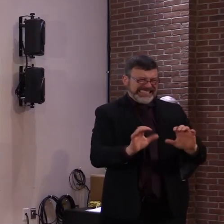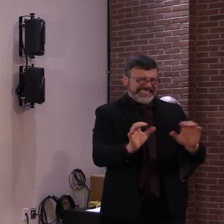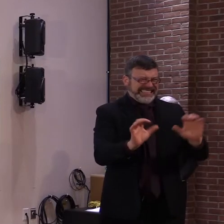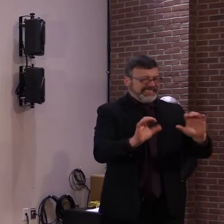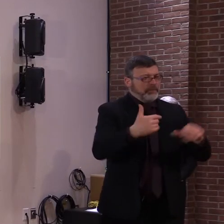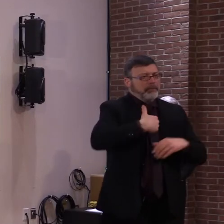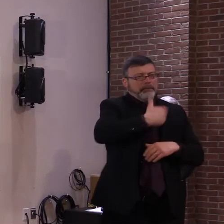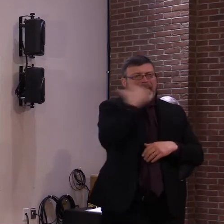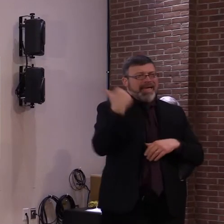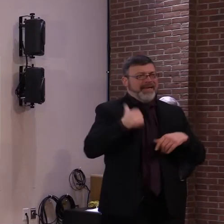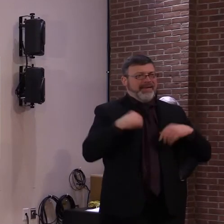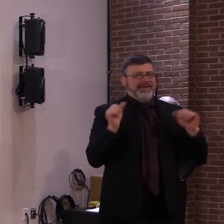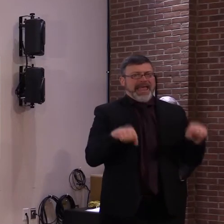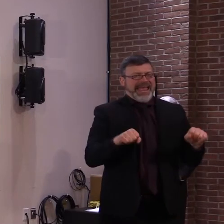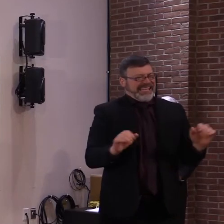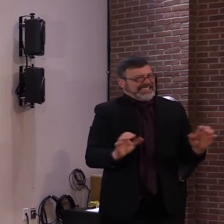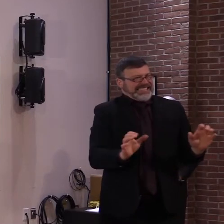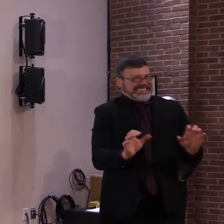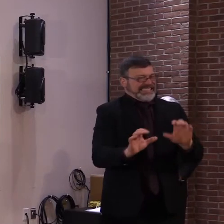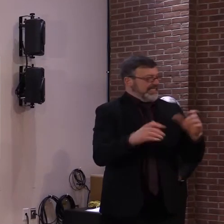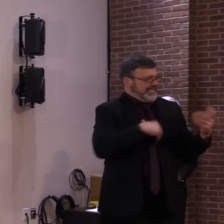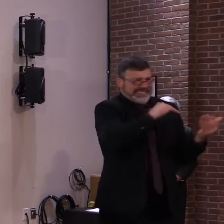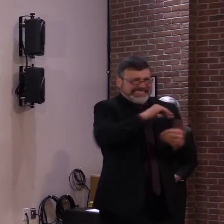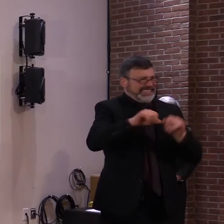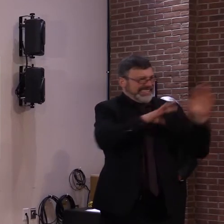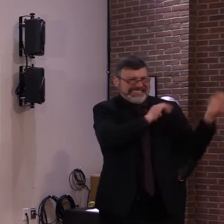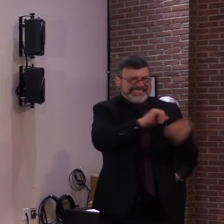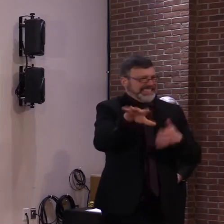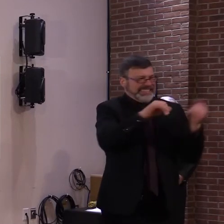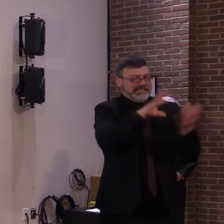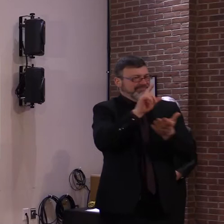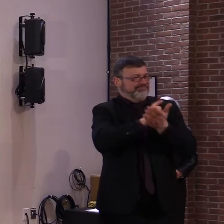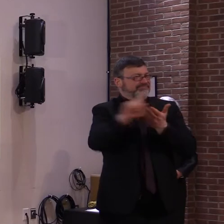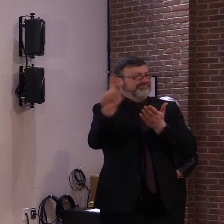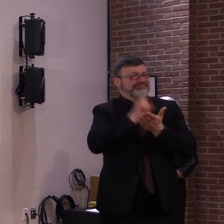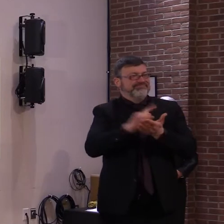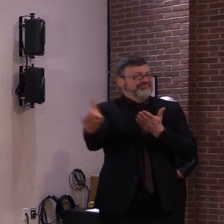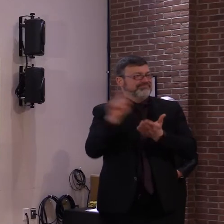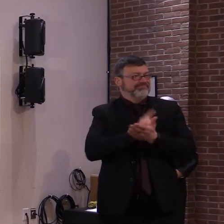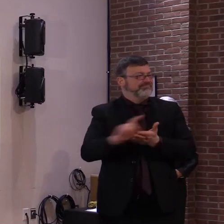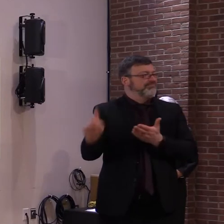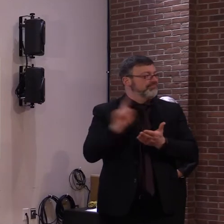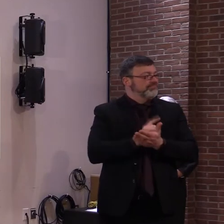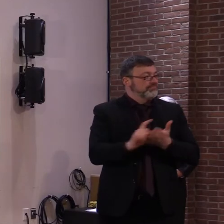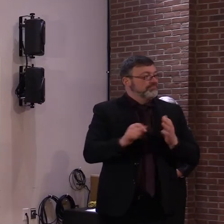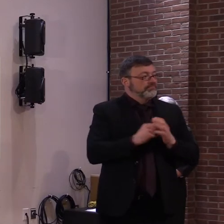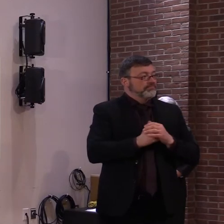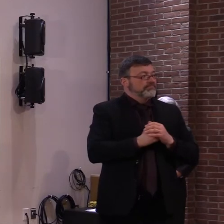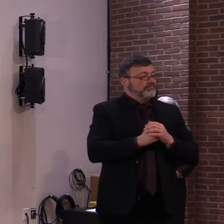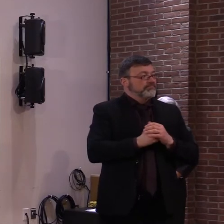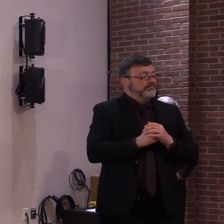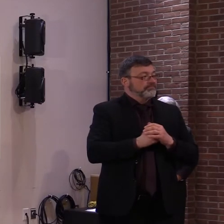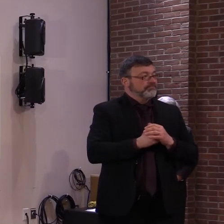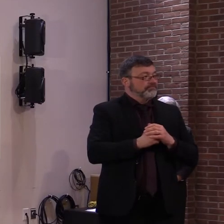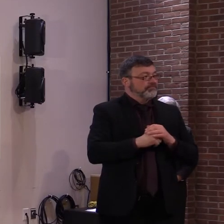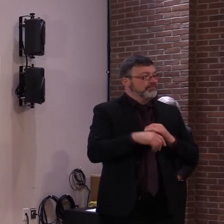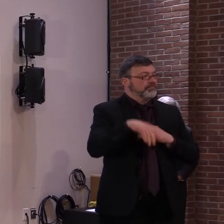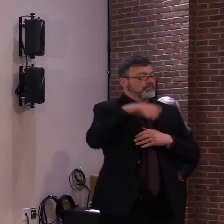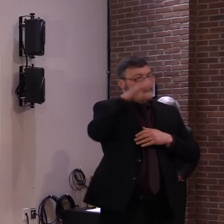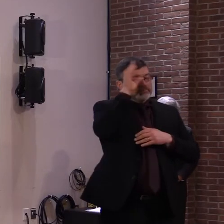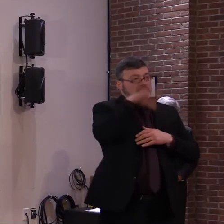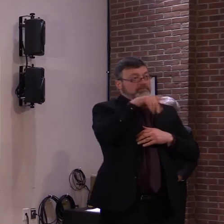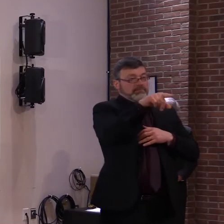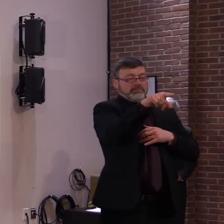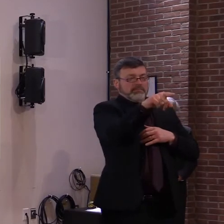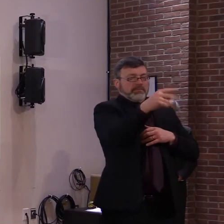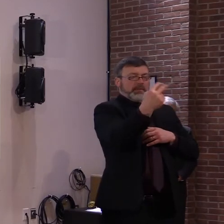But I know that with the same patience and understanding Vermonters have had throughout this pandemic, this vaccine will ultimately